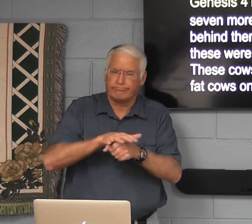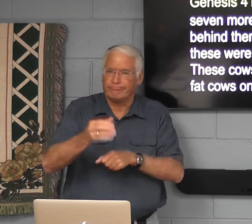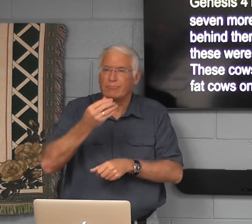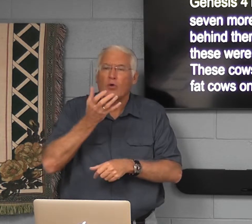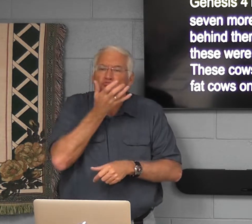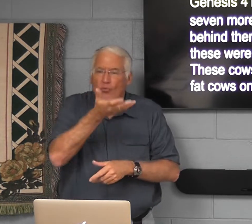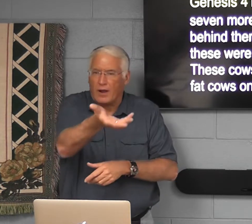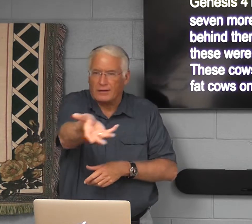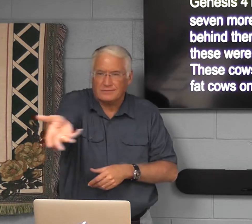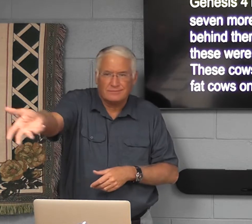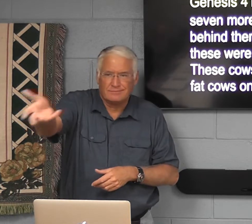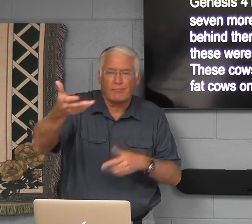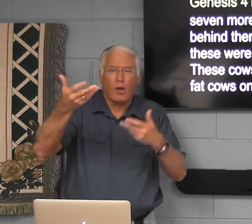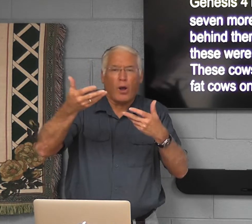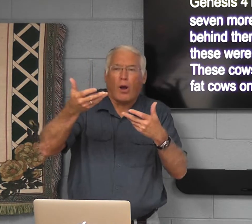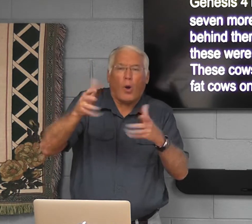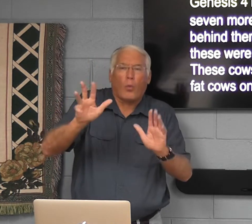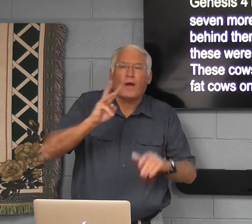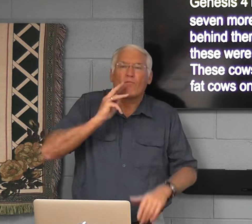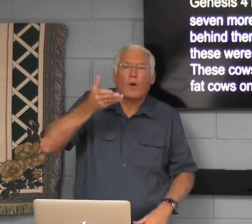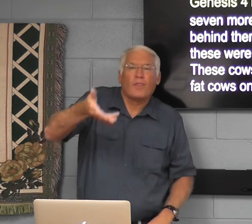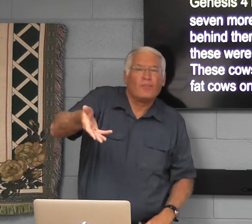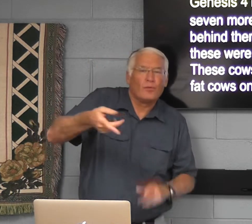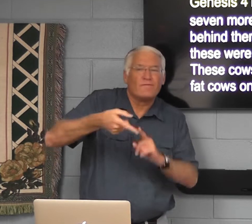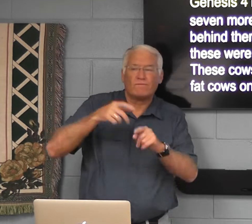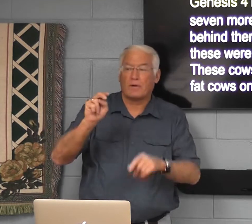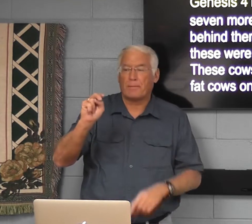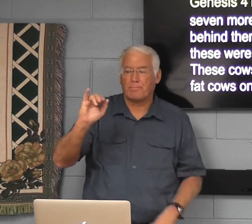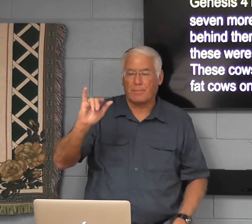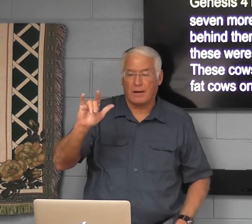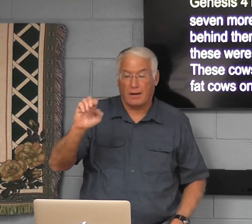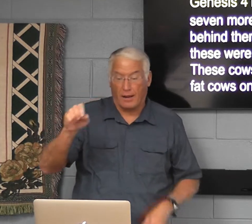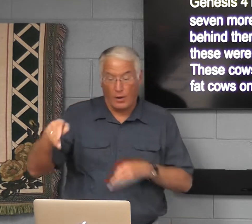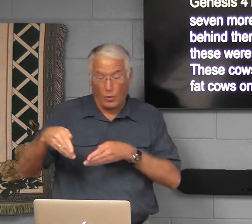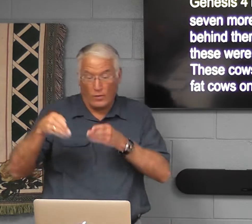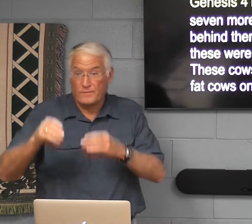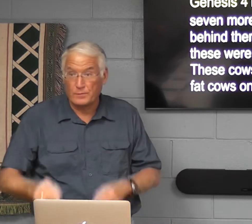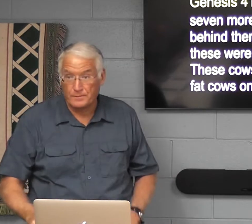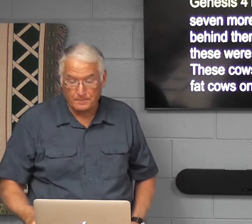For Jacob's family, there was already water there from the Nile.